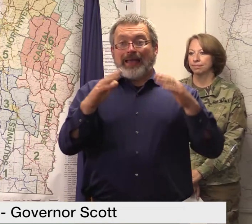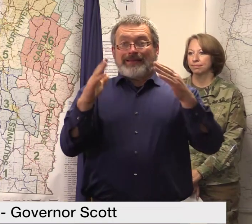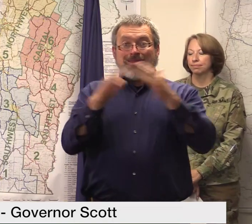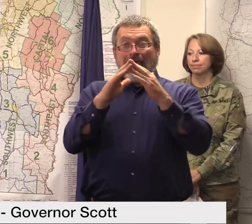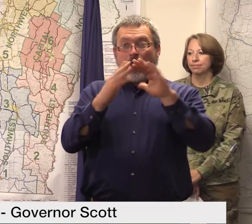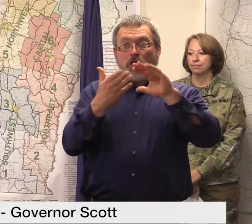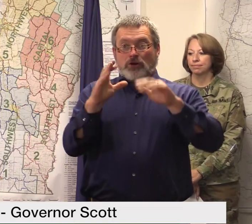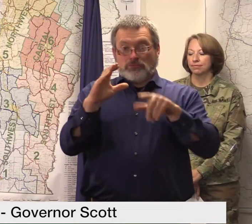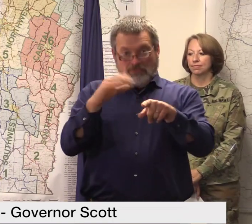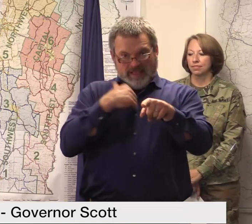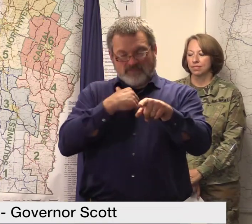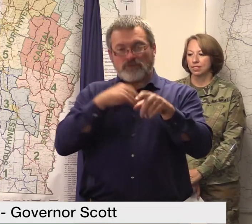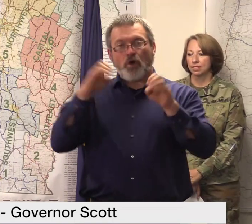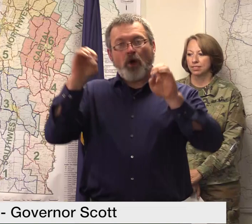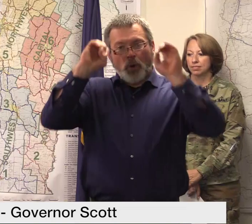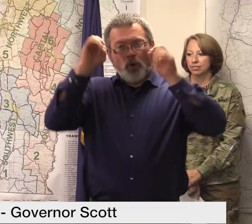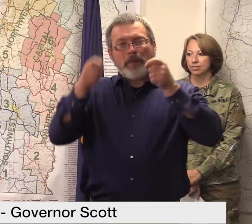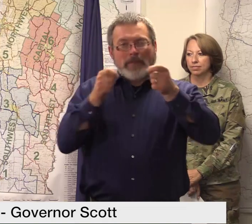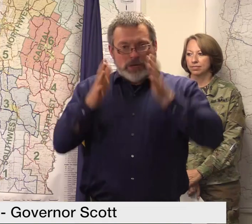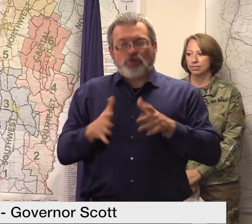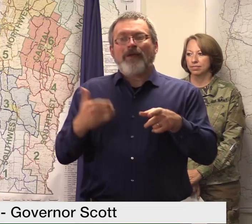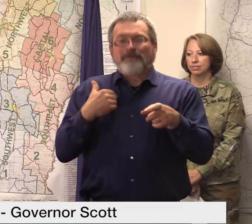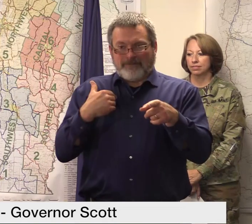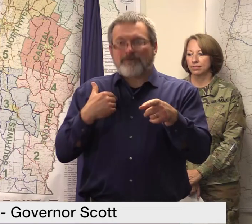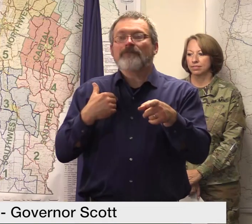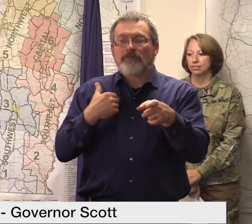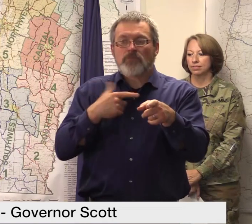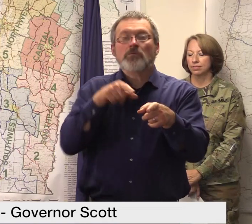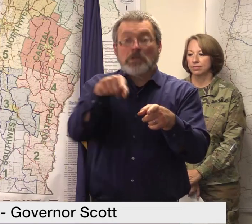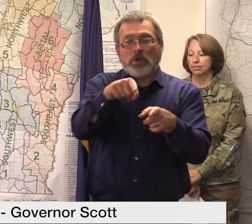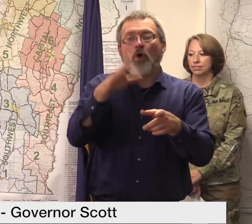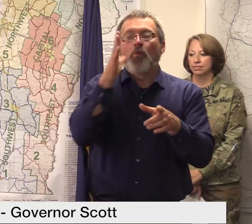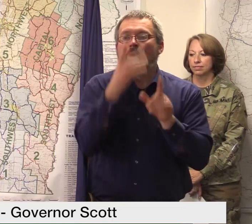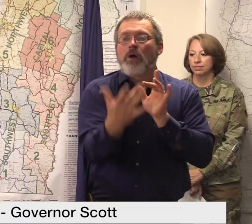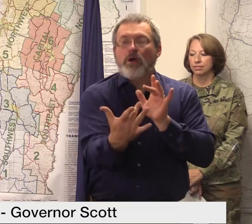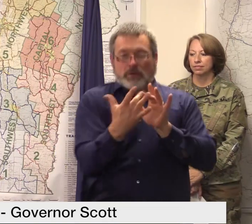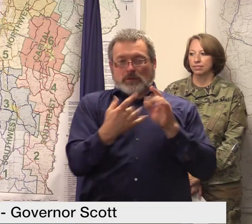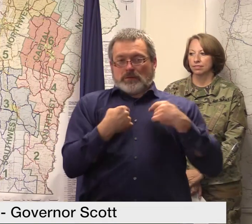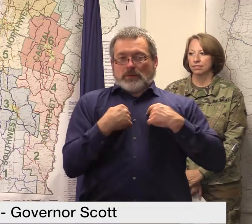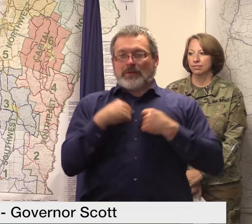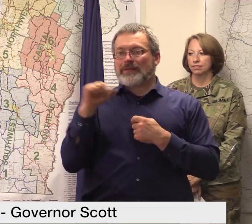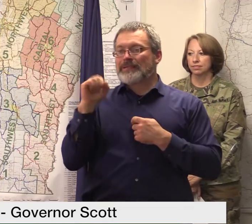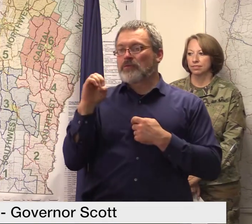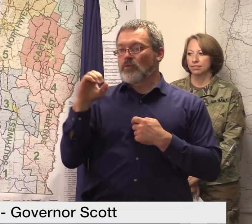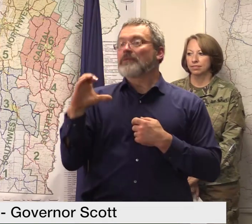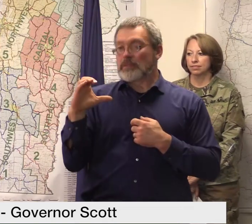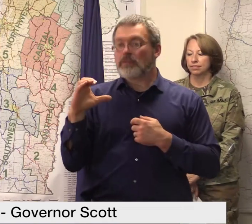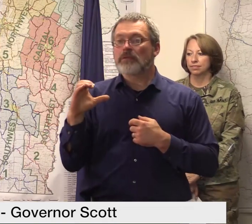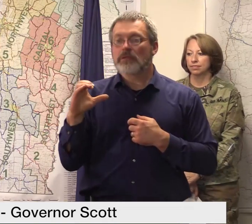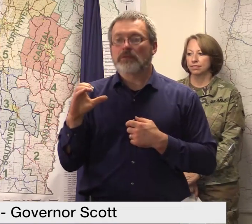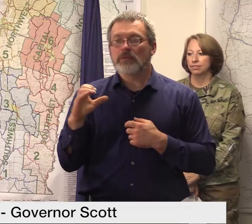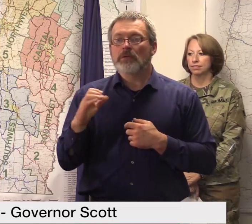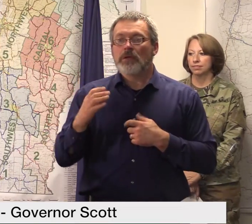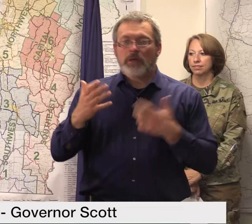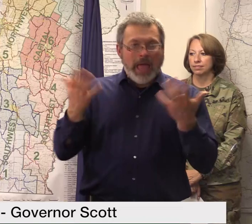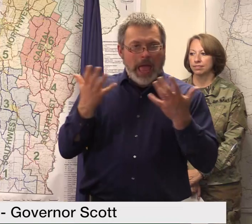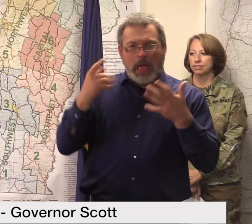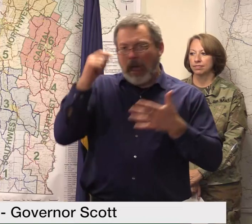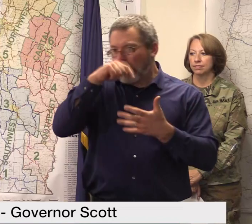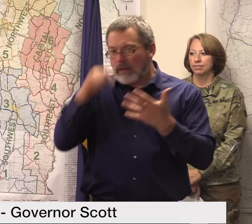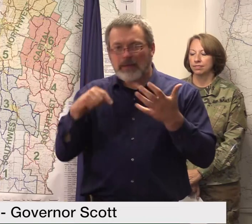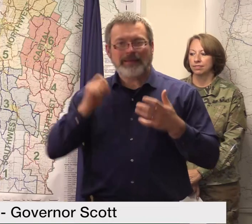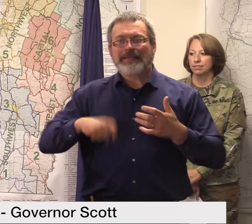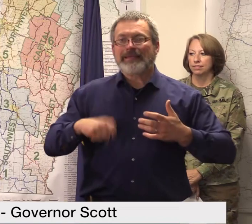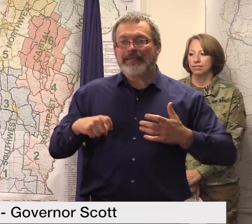contact the SEOC to make a request for assistance this process is iterative as community